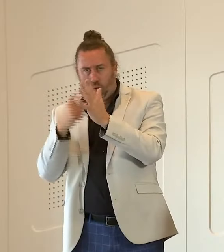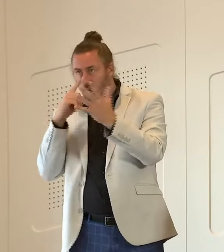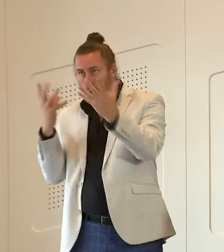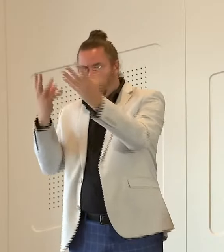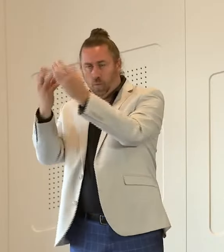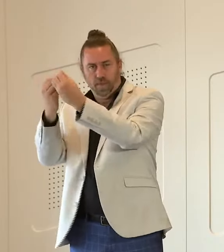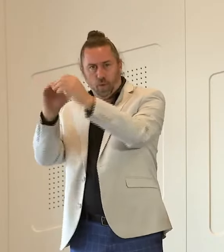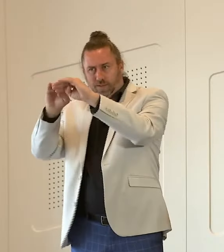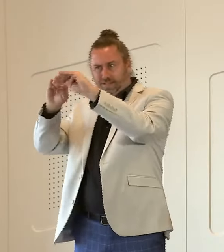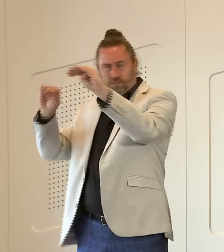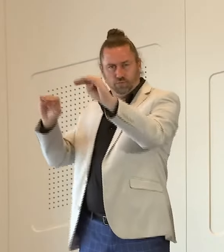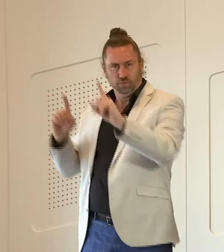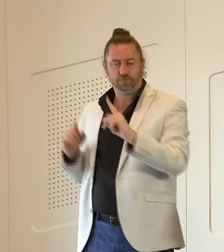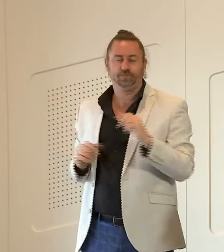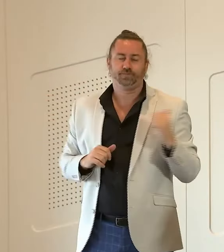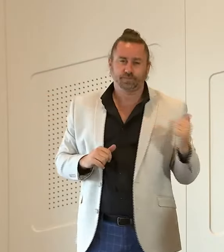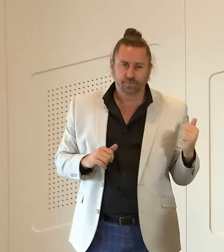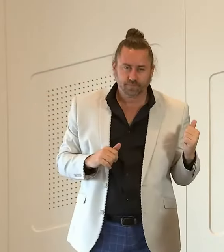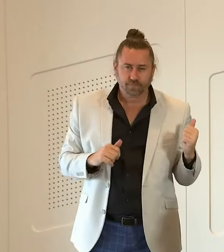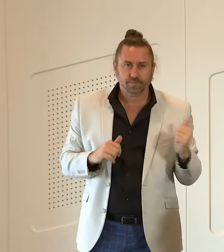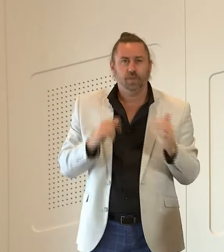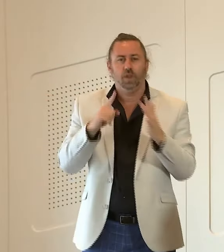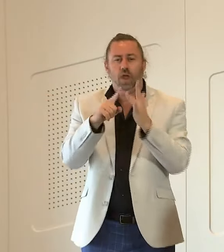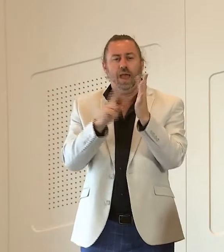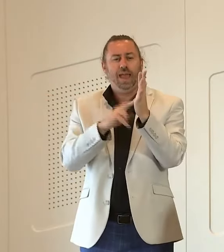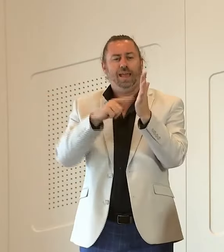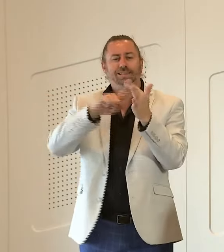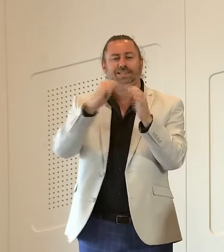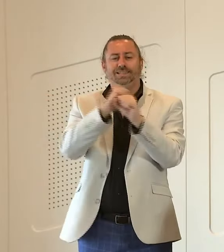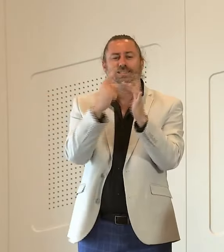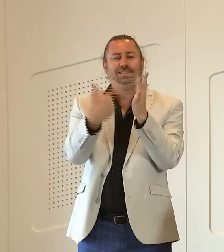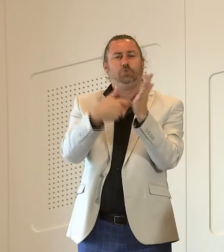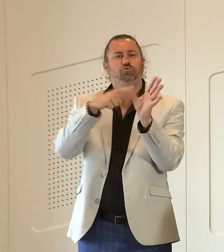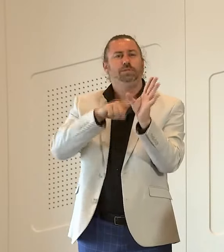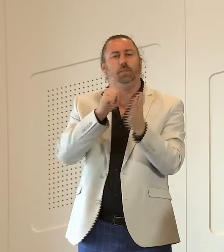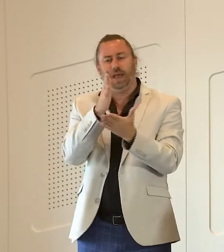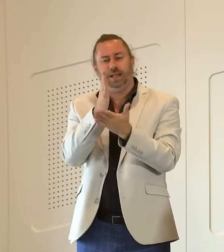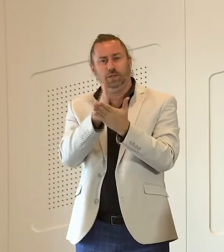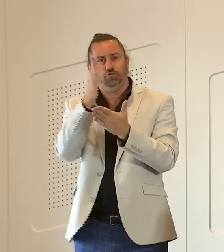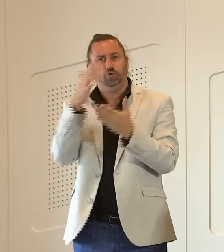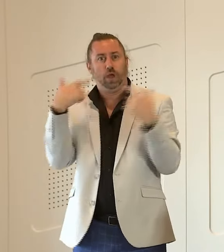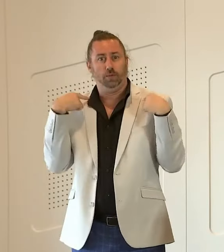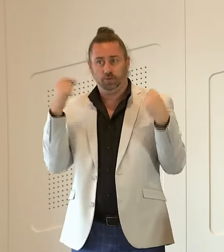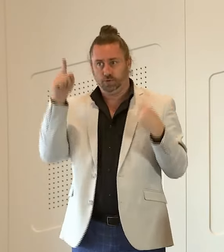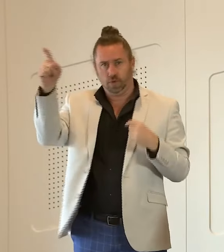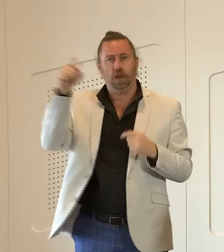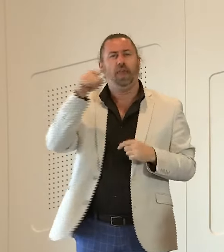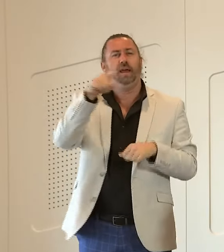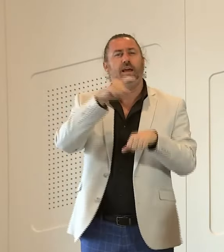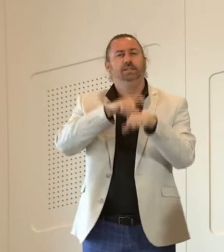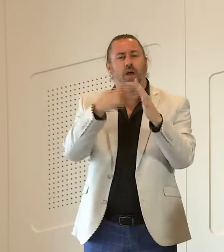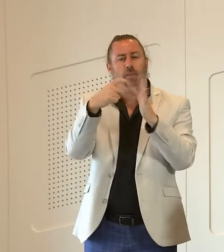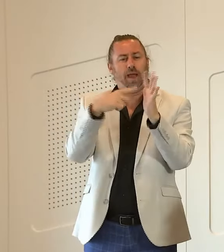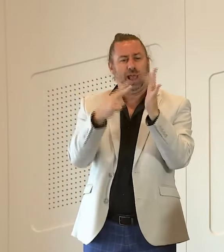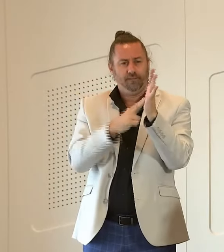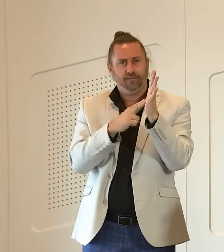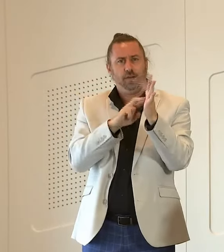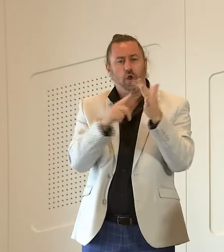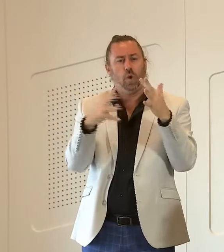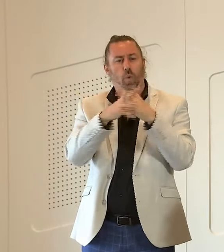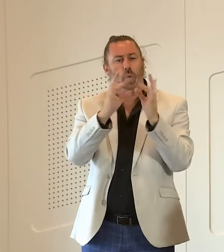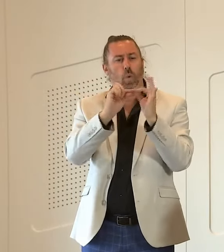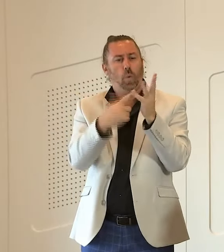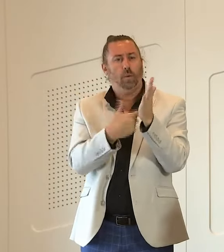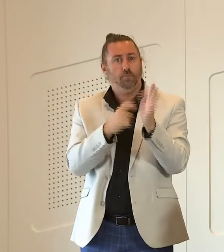the integrity commissioner's functions was examined at length by kevin newbury the report was handled